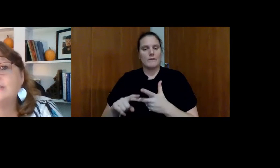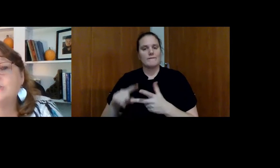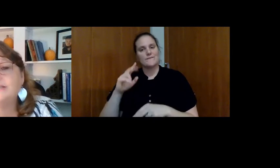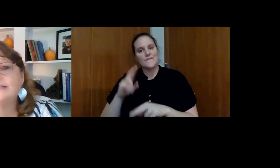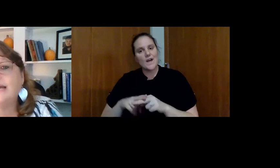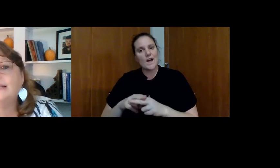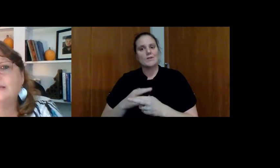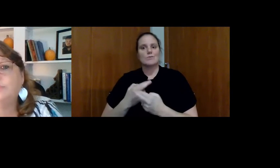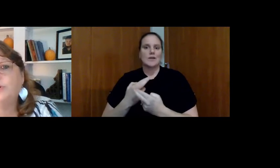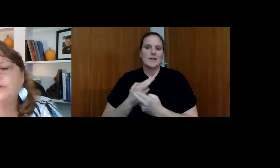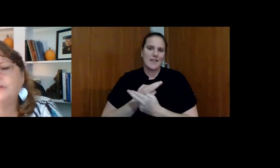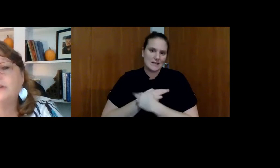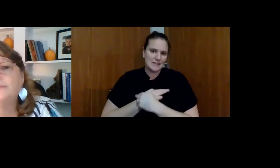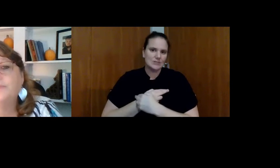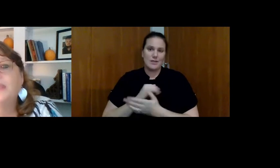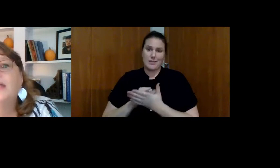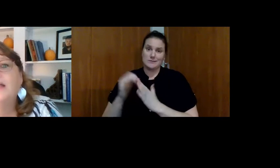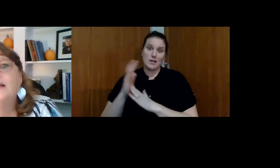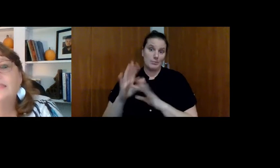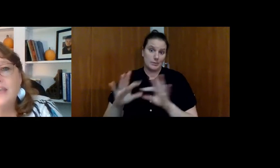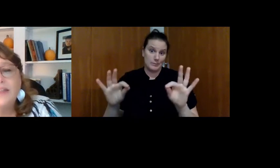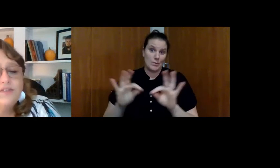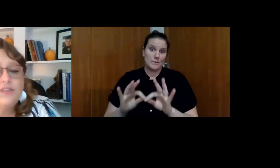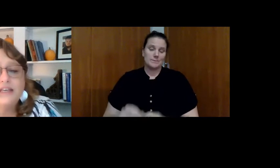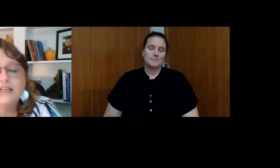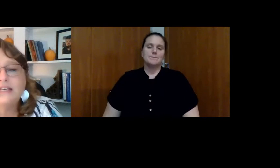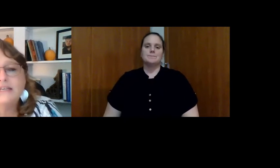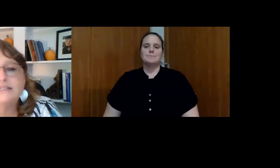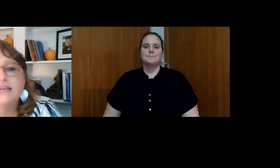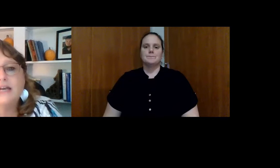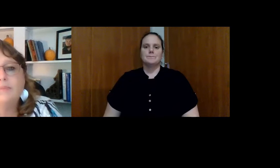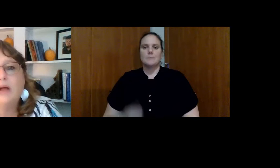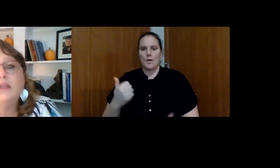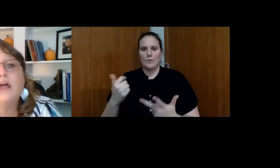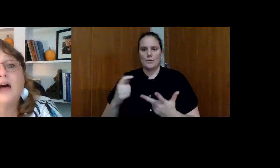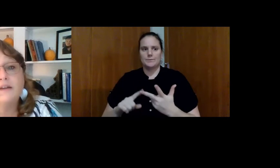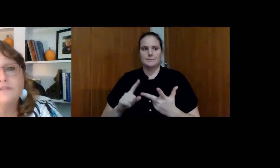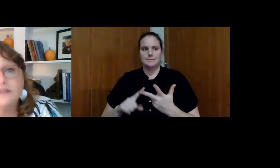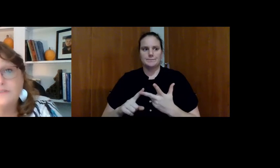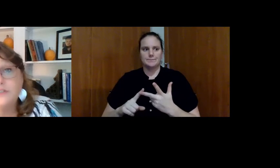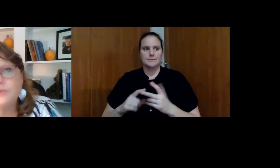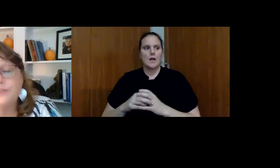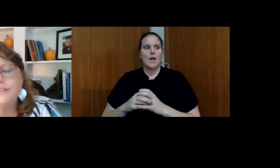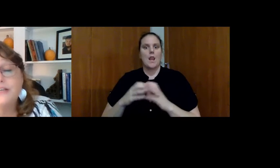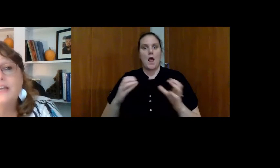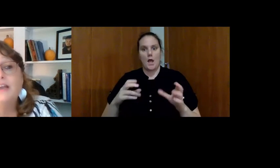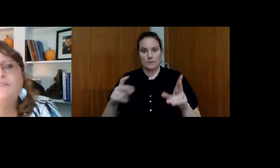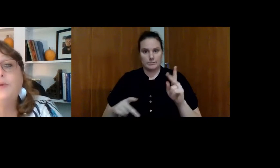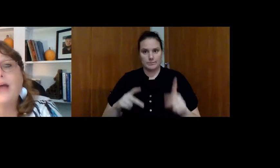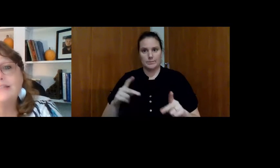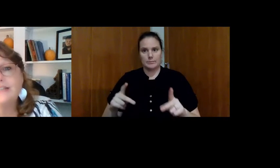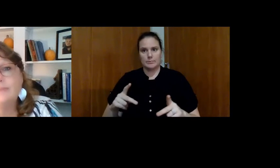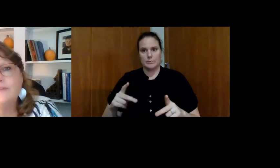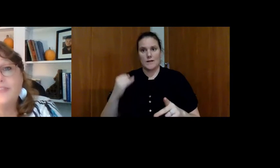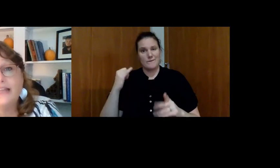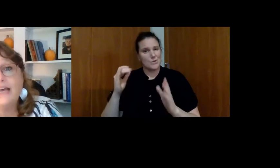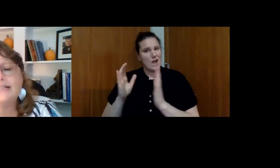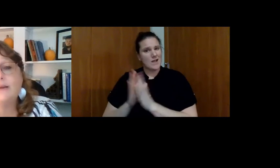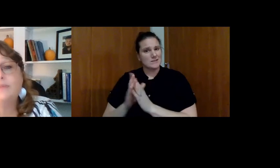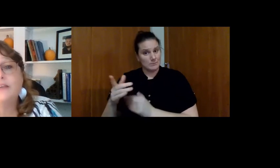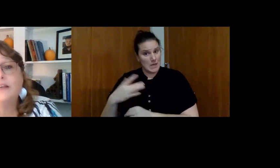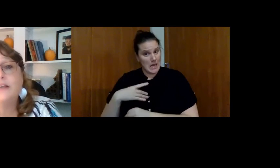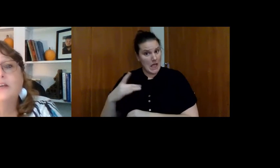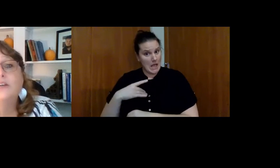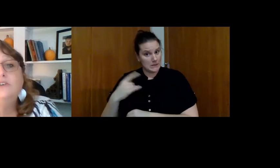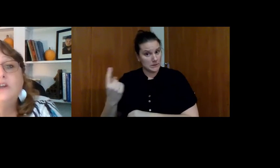relaxation is highly important. The other thing is a lot of individuals, if you ask them if they